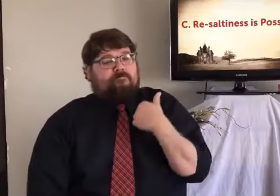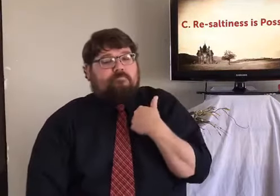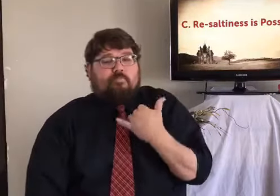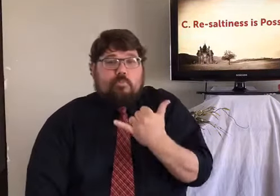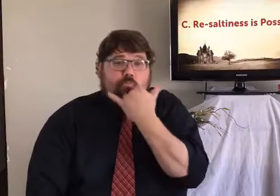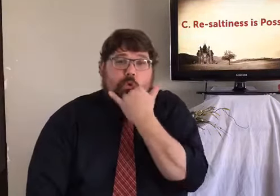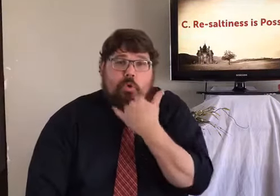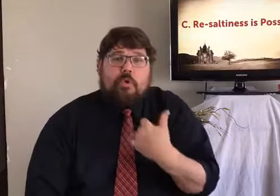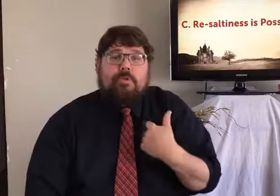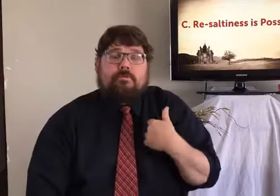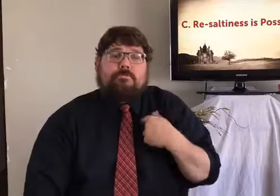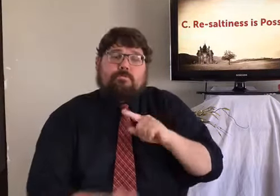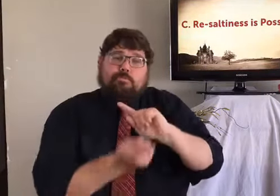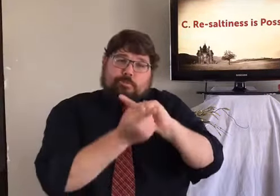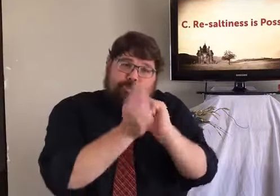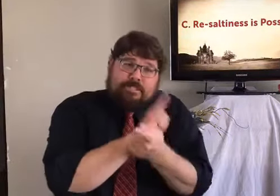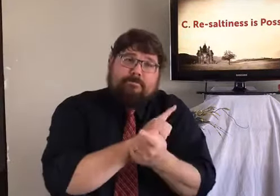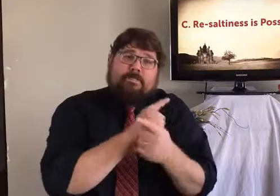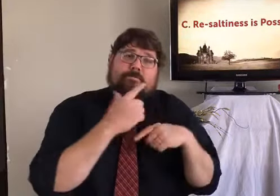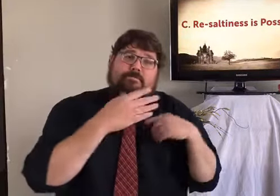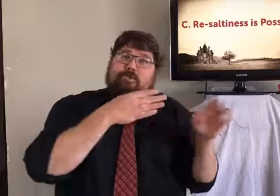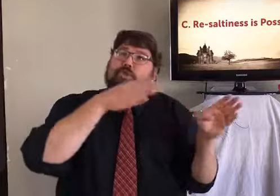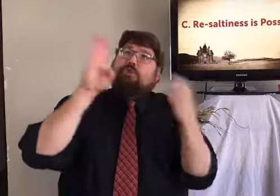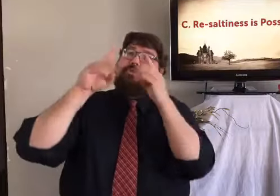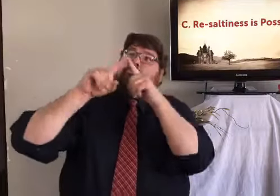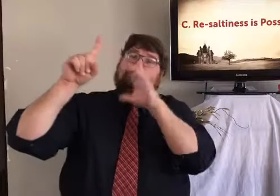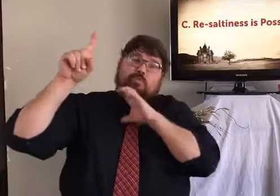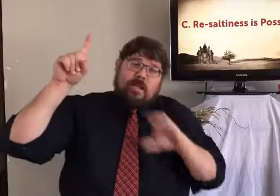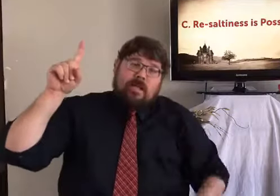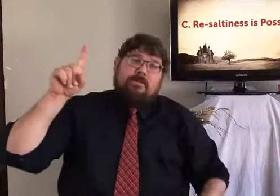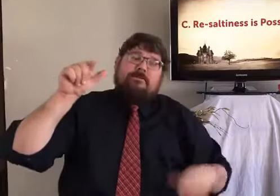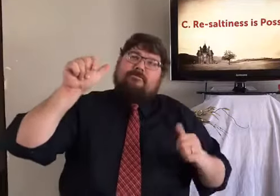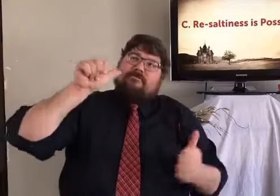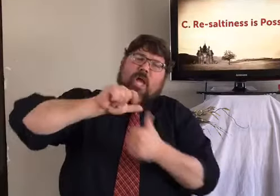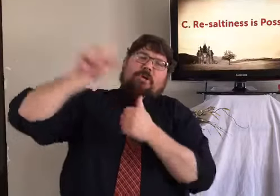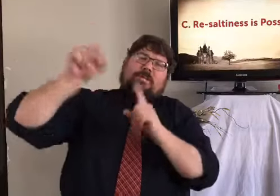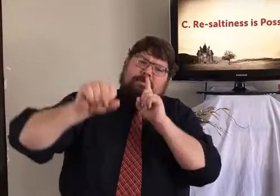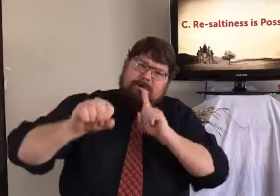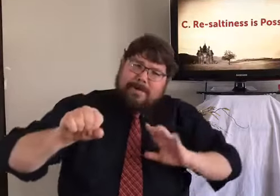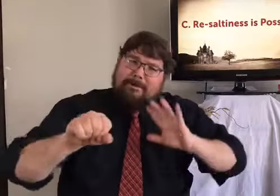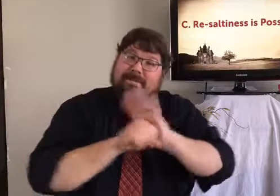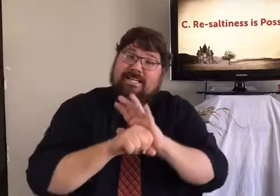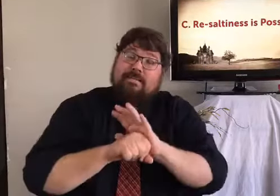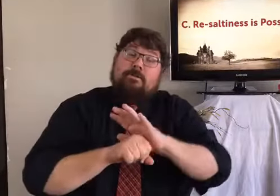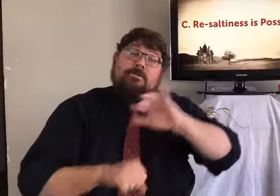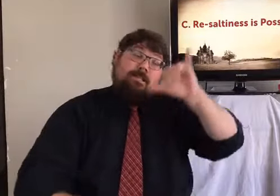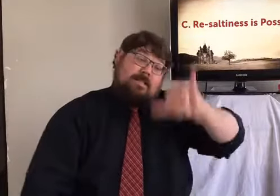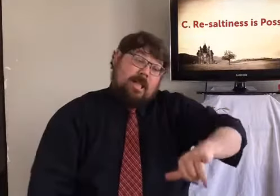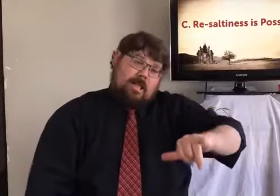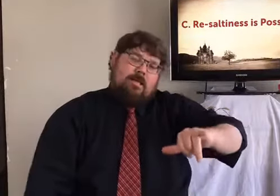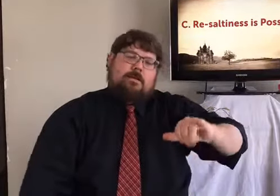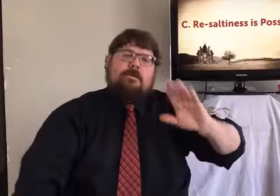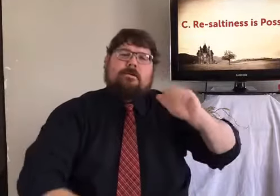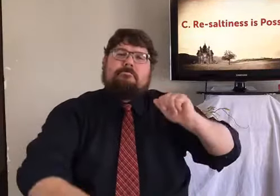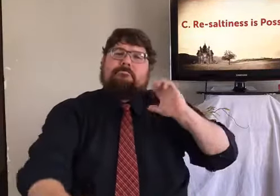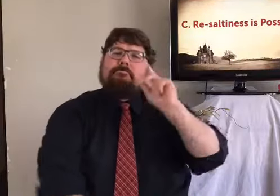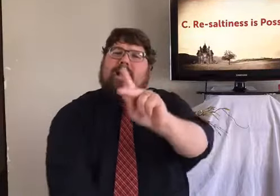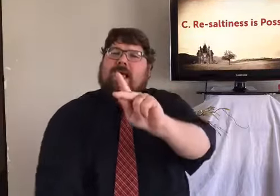and has lost his salt, but realizing